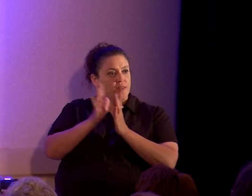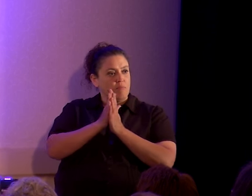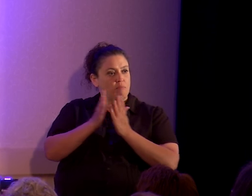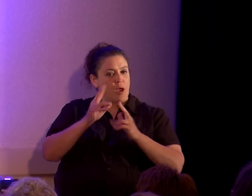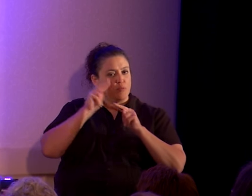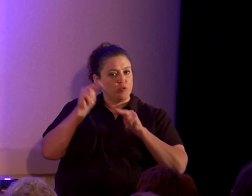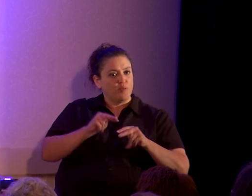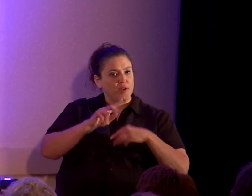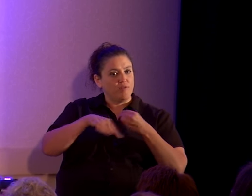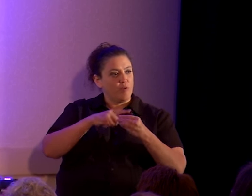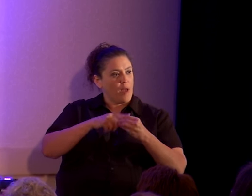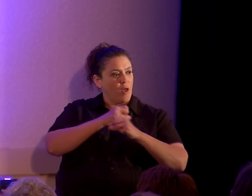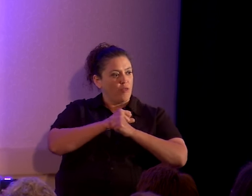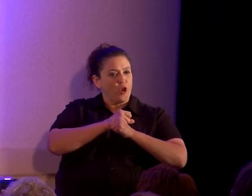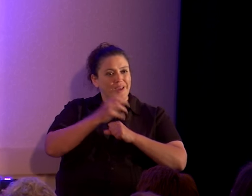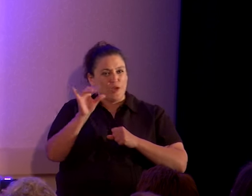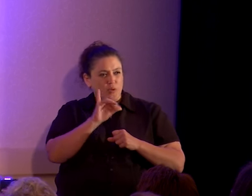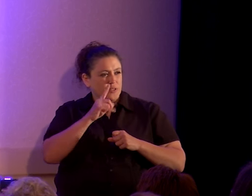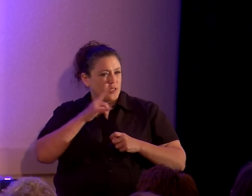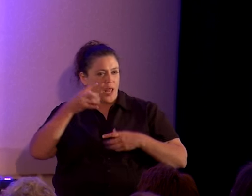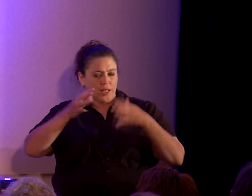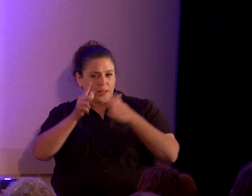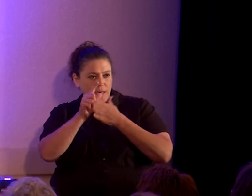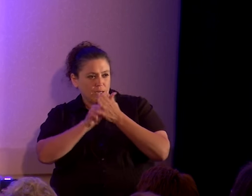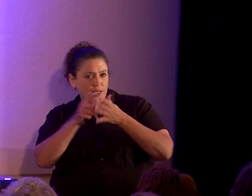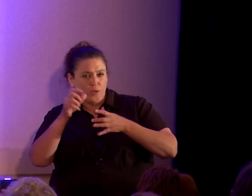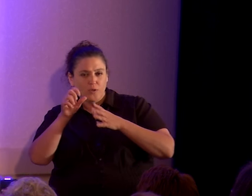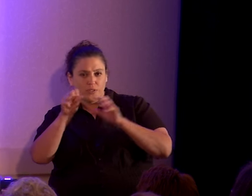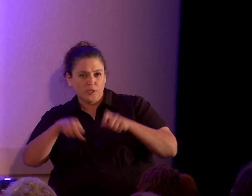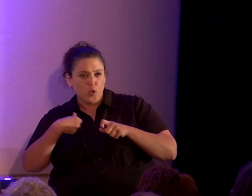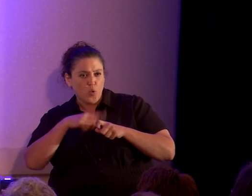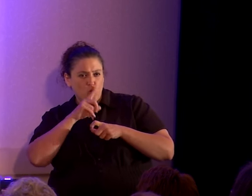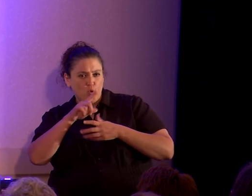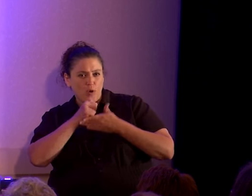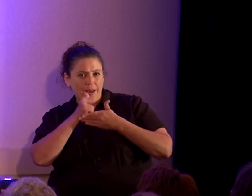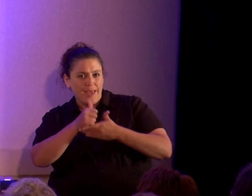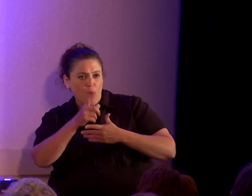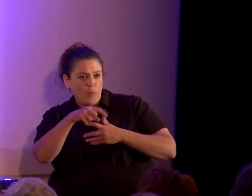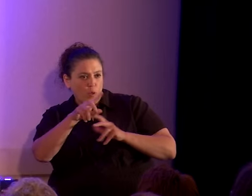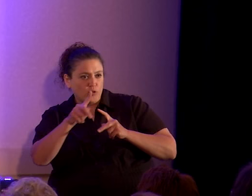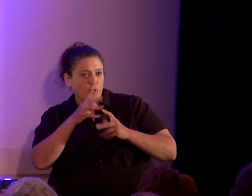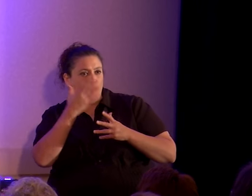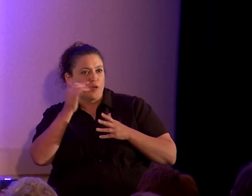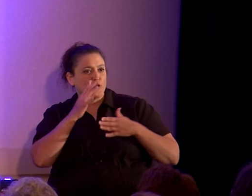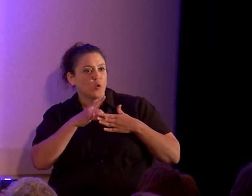again. Oh, it was like a criminal system. And we were really helping those criminals by leading them to the one true God.